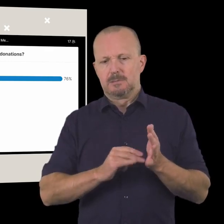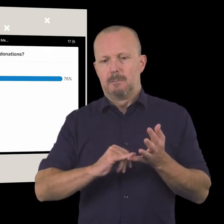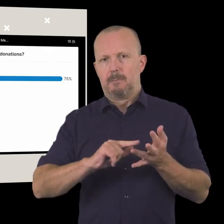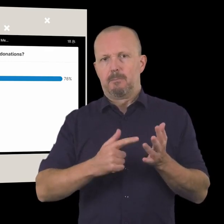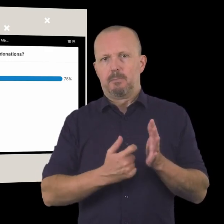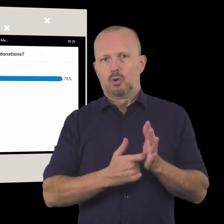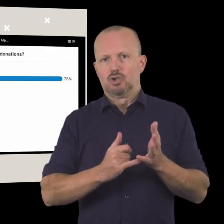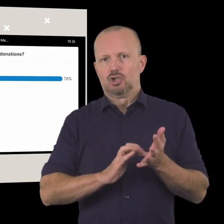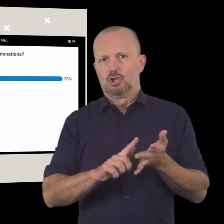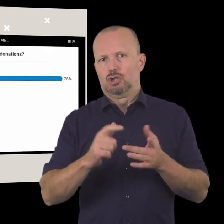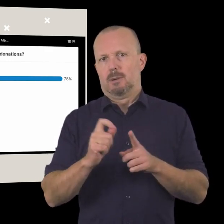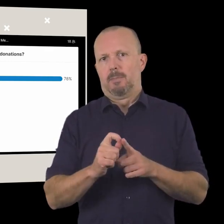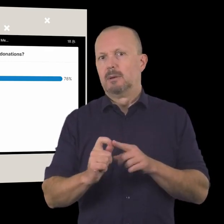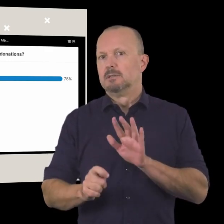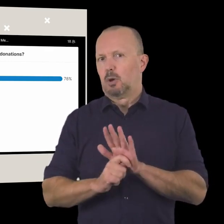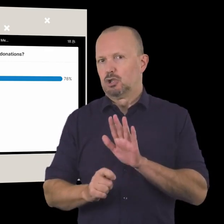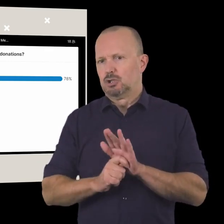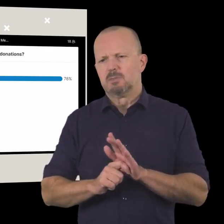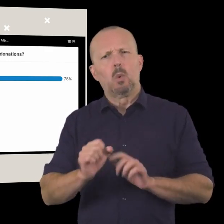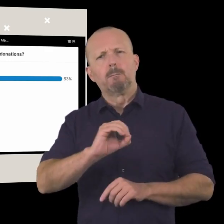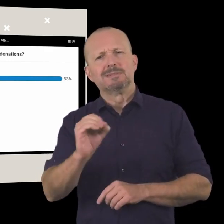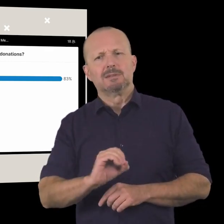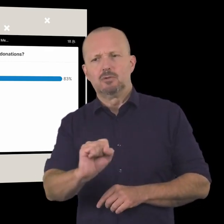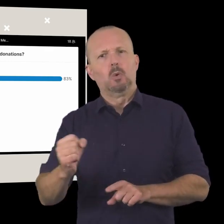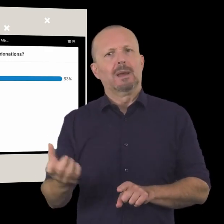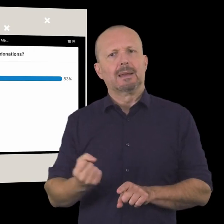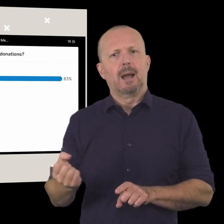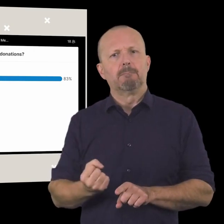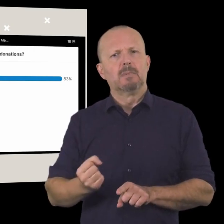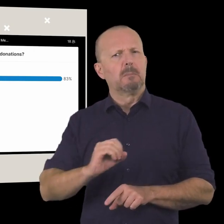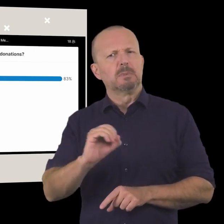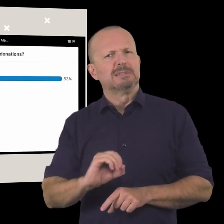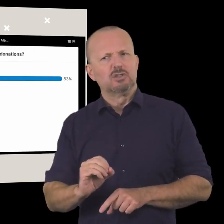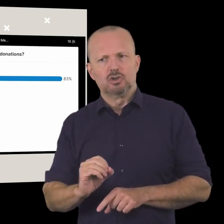uh what percentage of your income comes from sponsorship